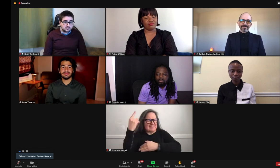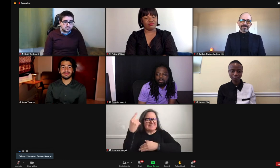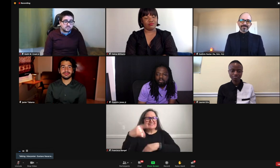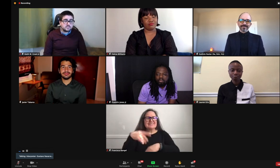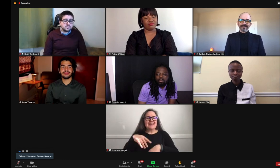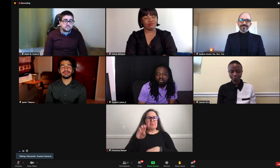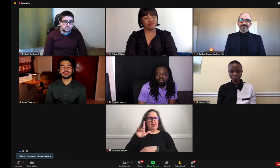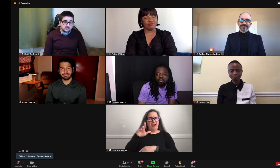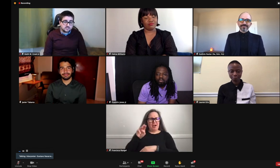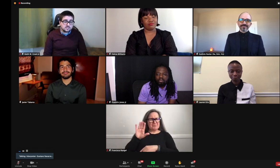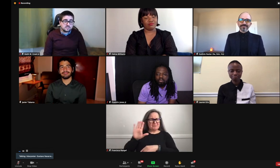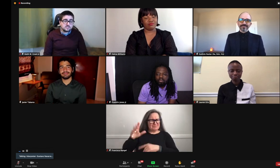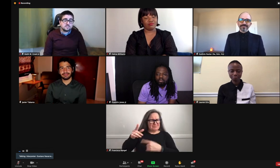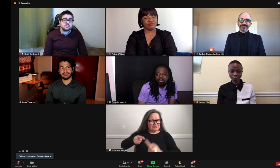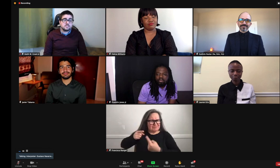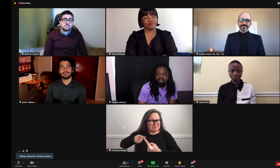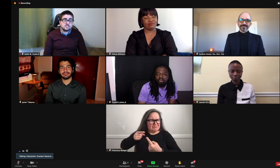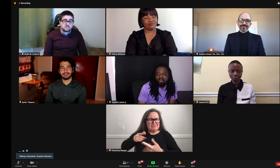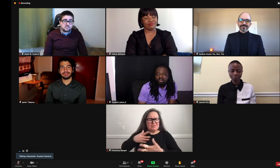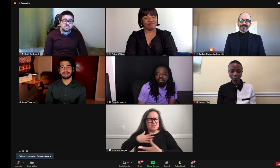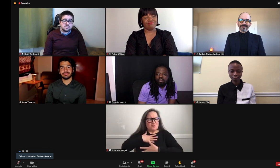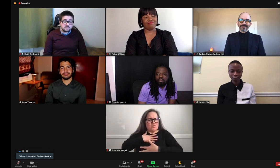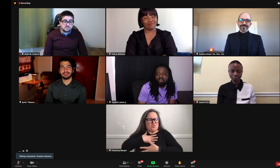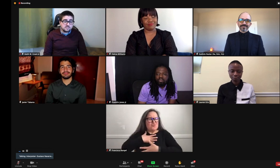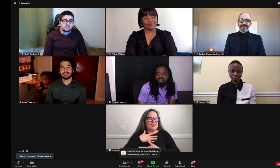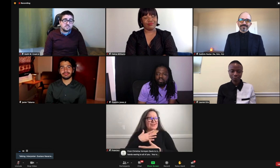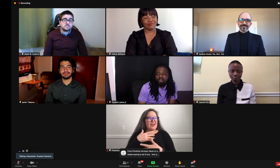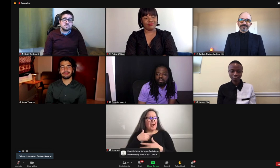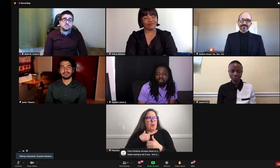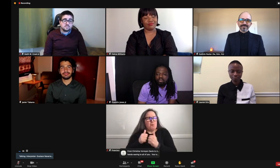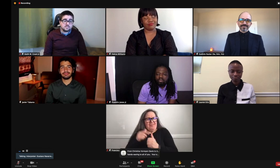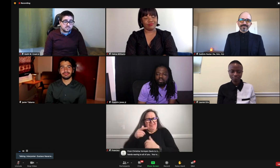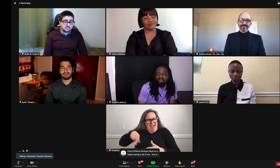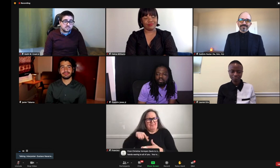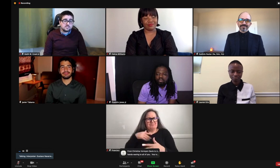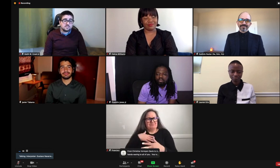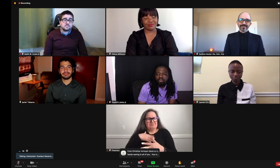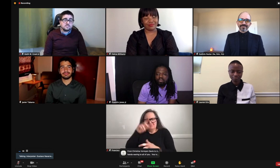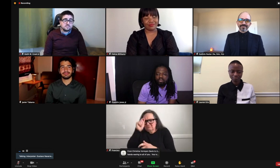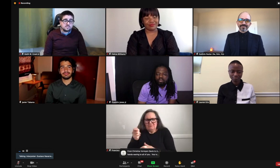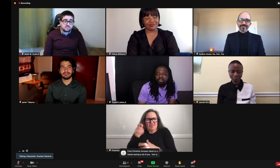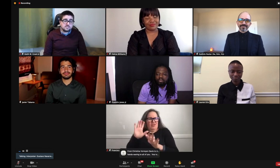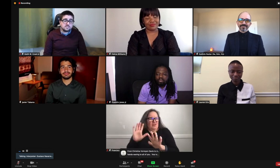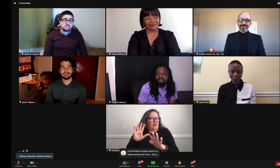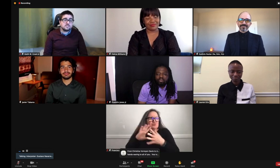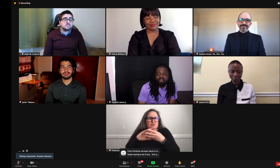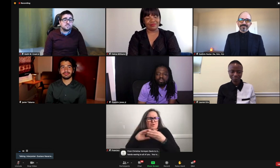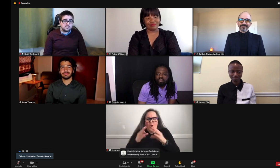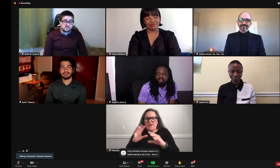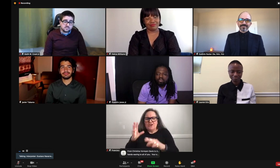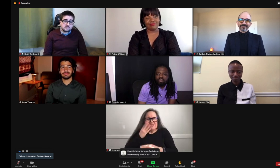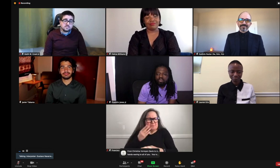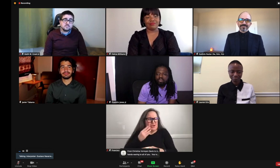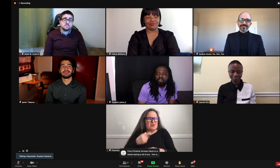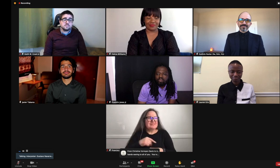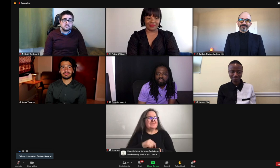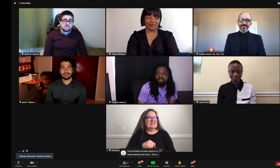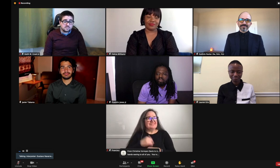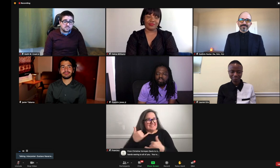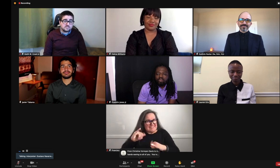We're still fighting for women's rights to this day. Black Lives Matter. My hat off to everyone who